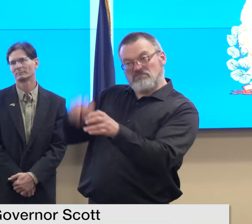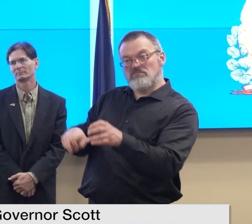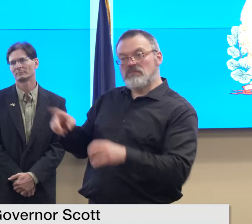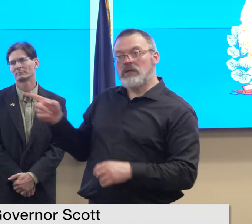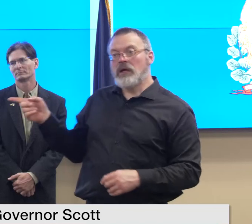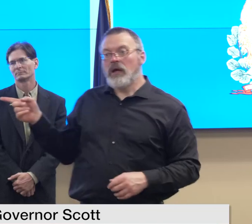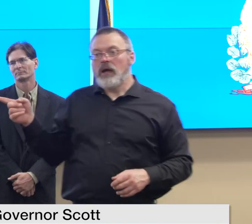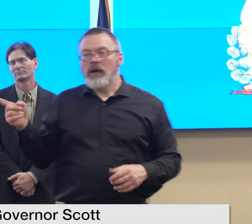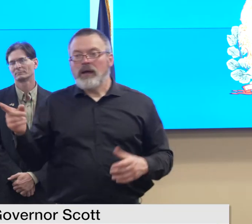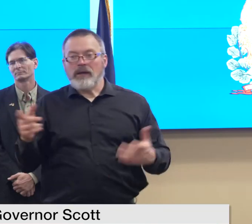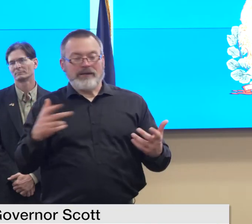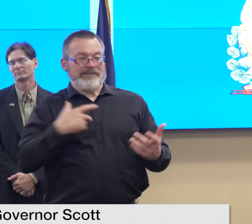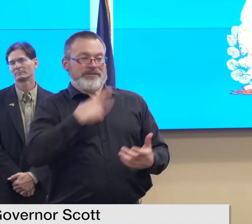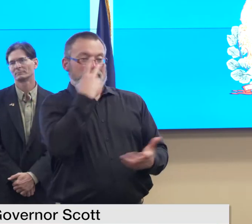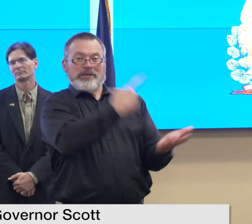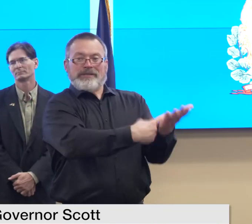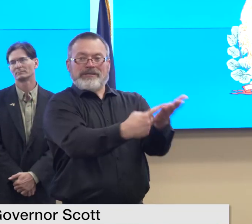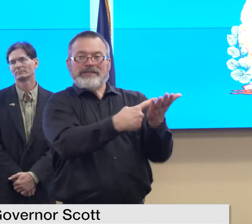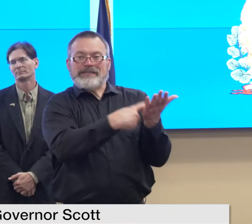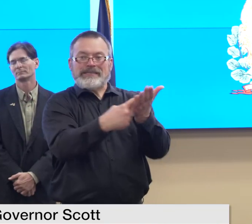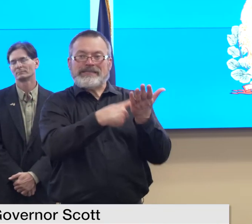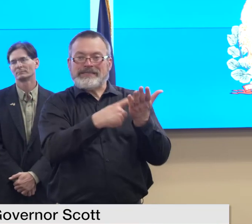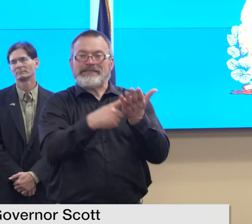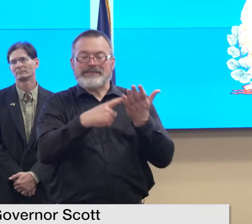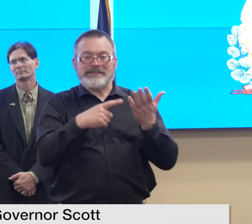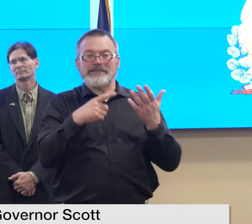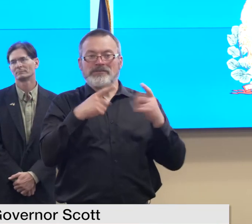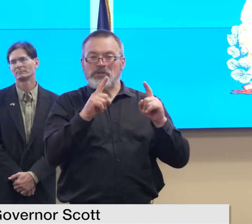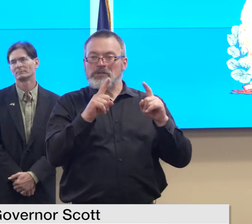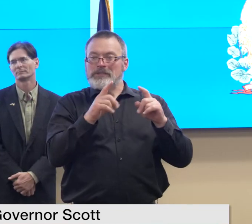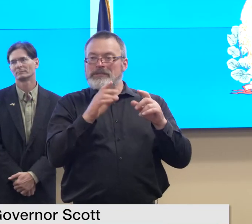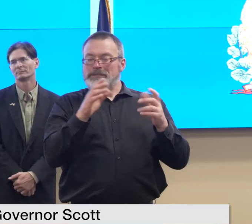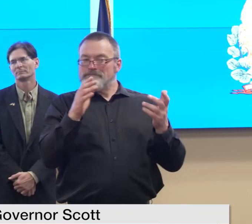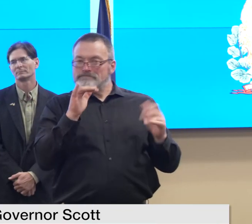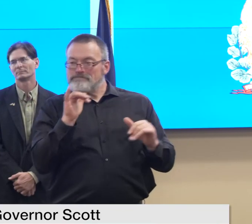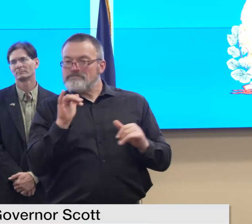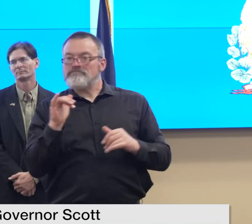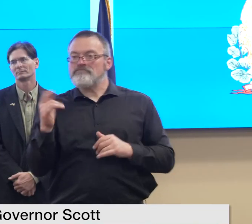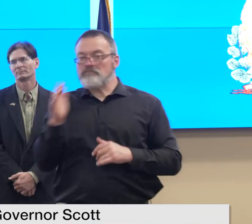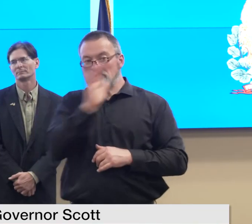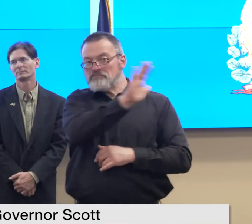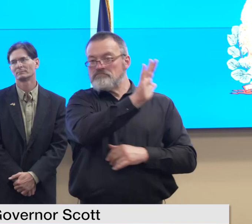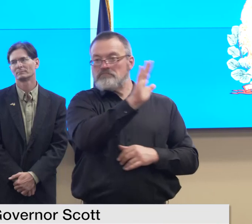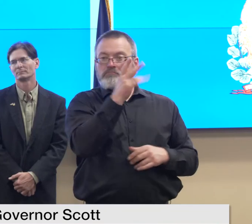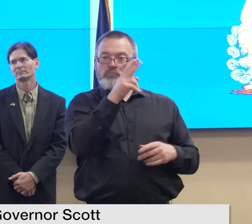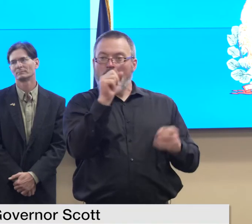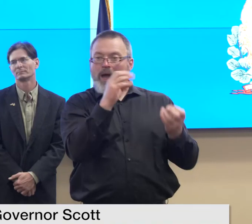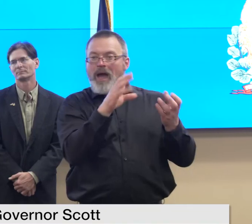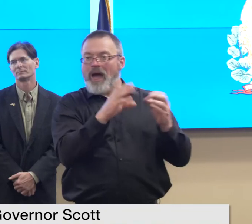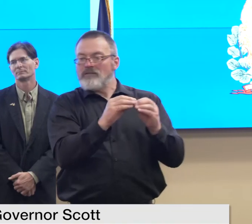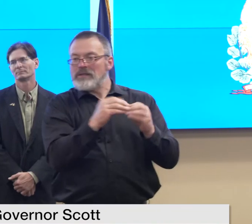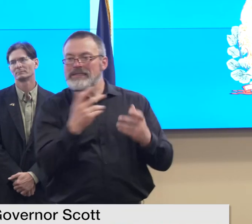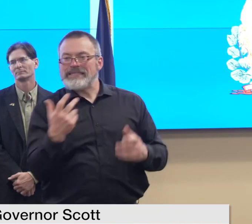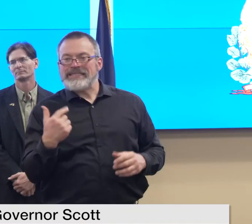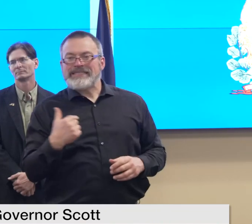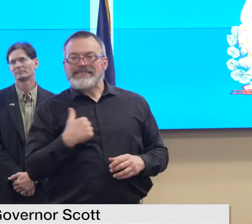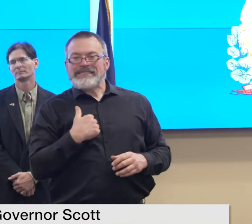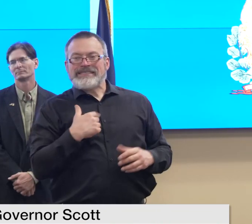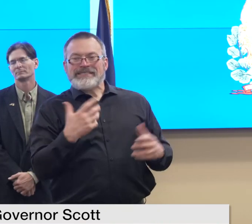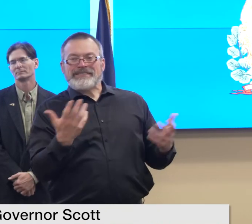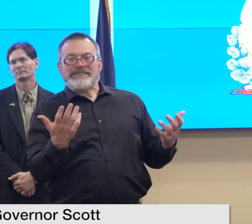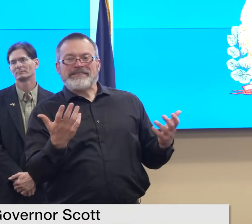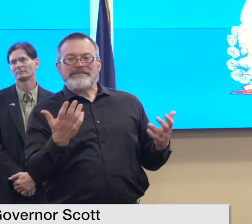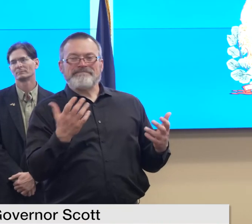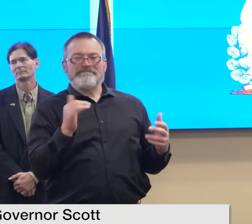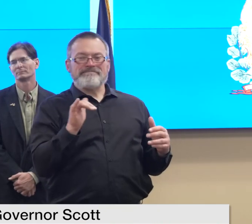and i think i said this during one of the press briefings but it confirmed my feelings about both candidates i didn't think